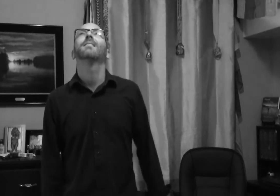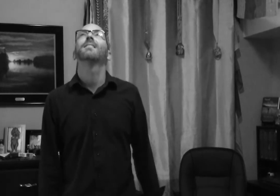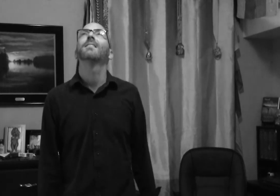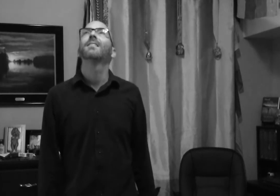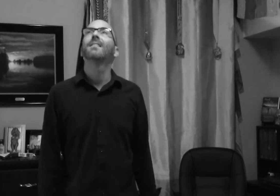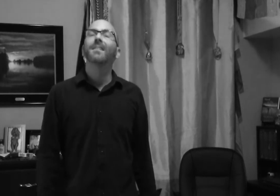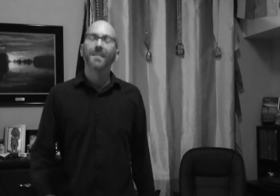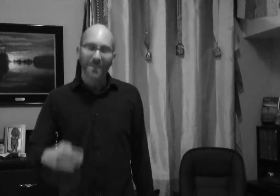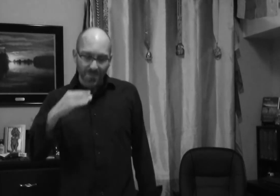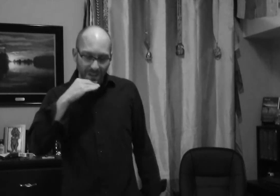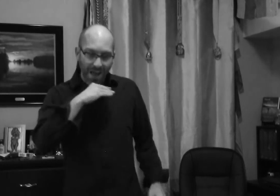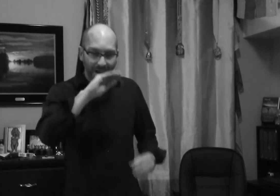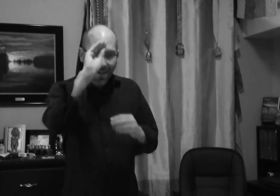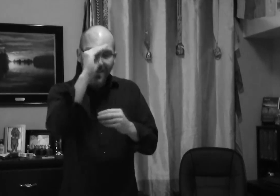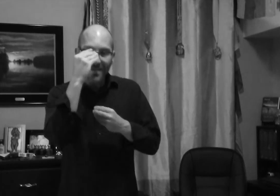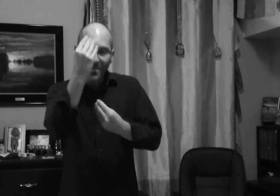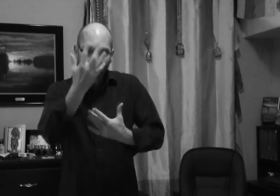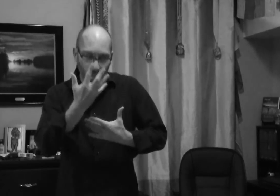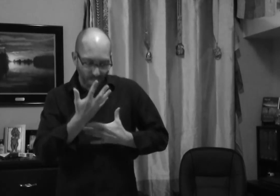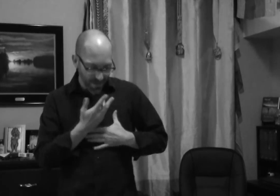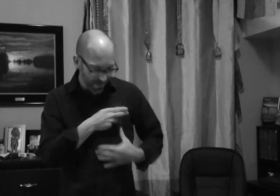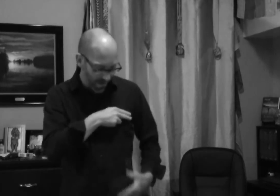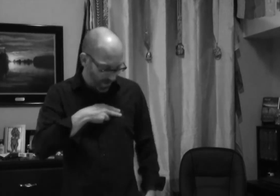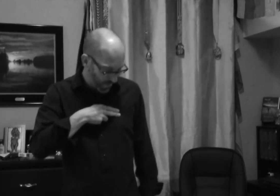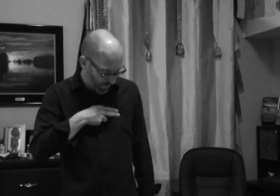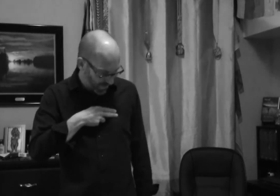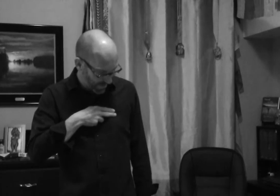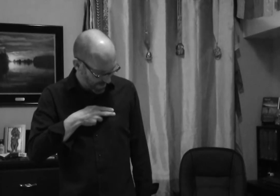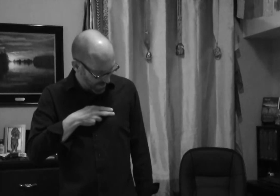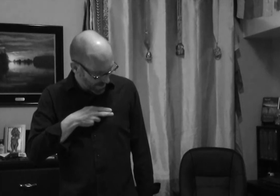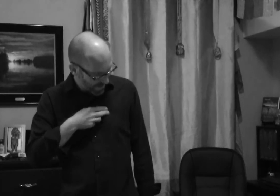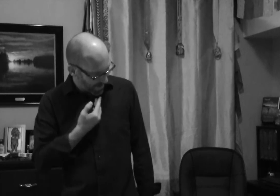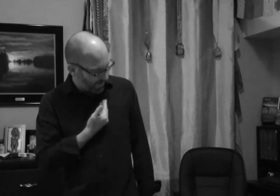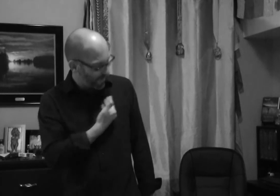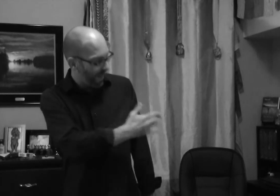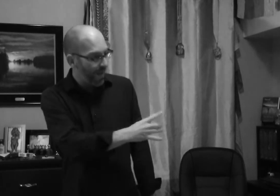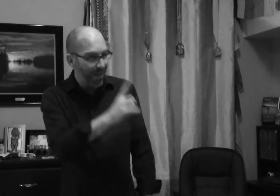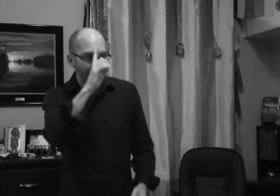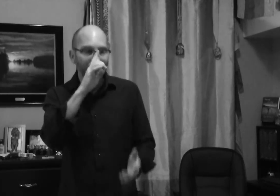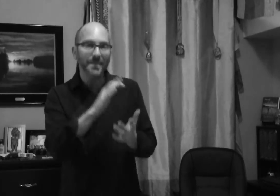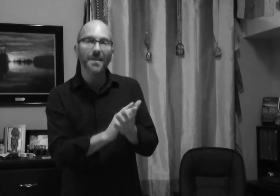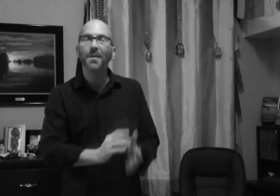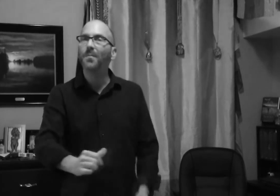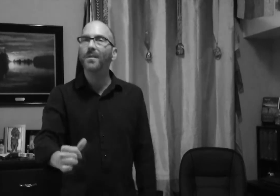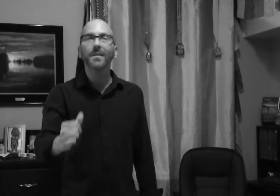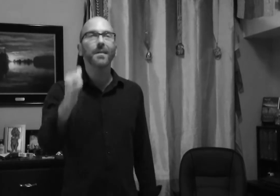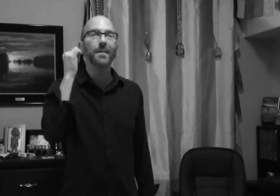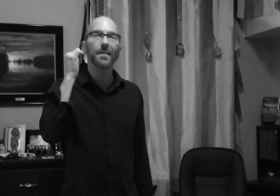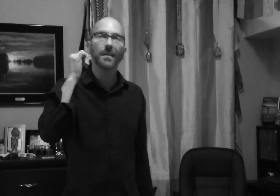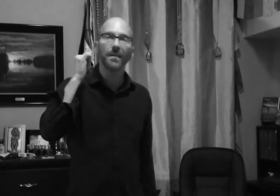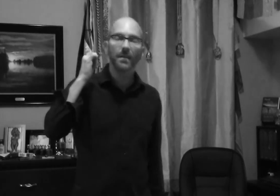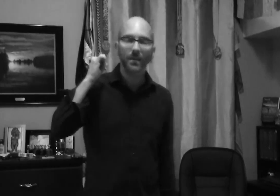Some lies I told myself I'm glad I didn't believe You know